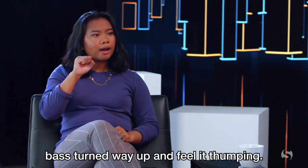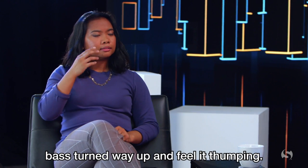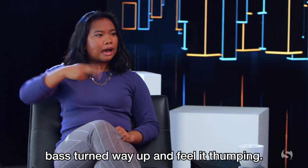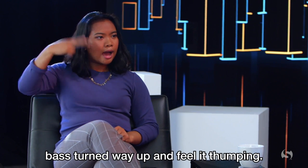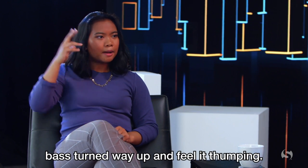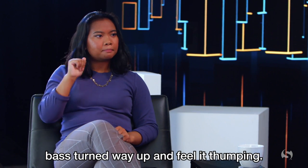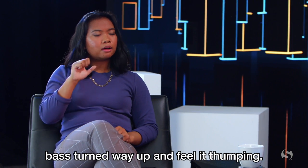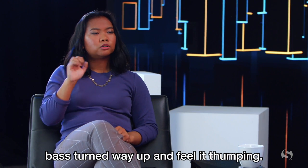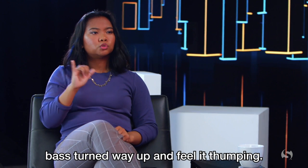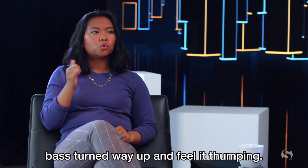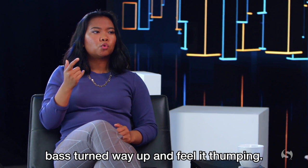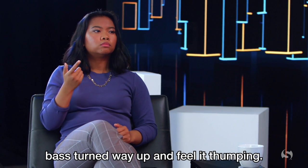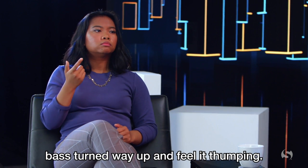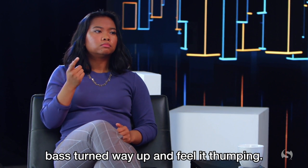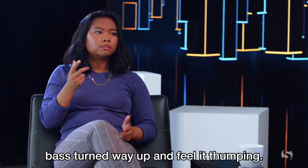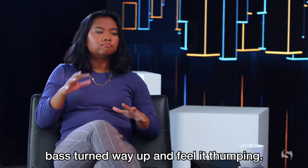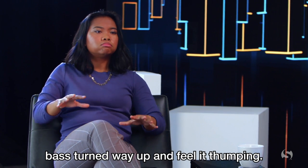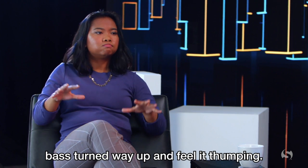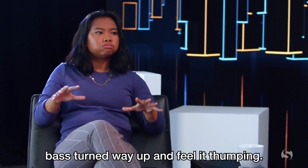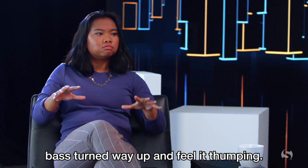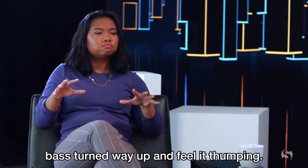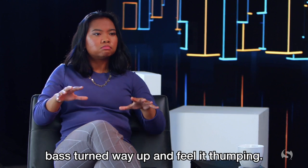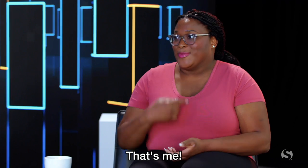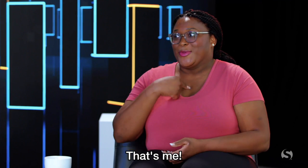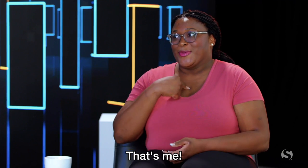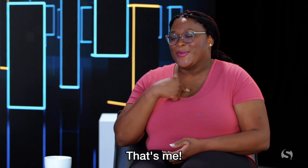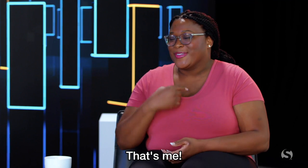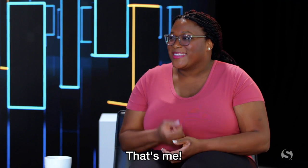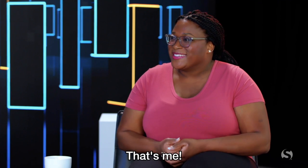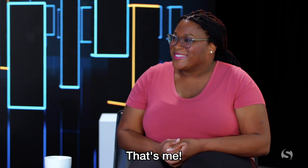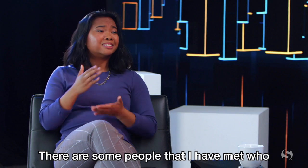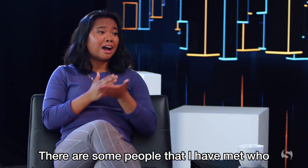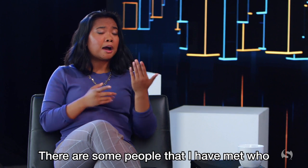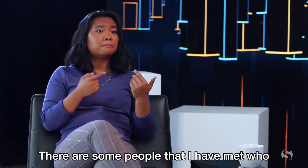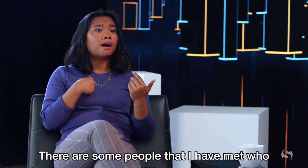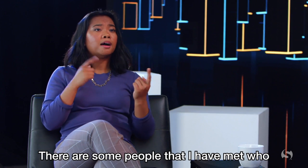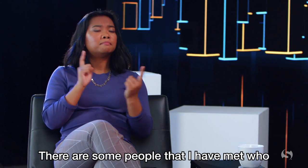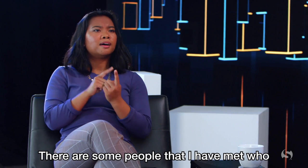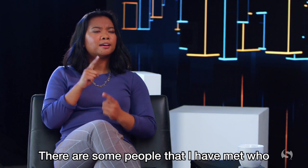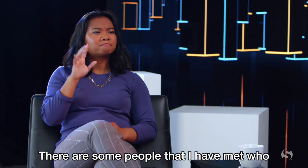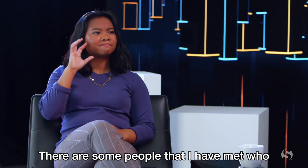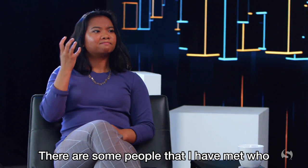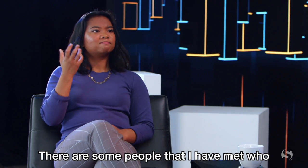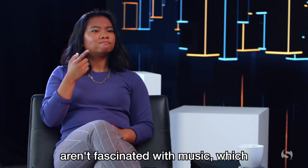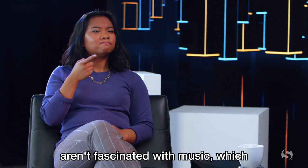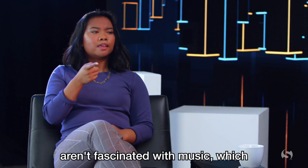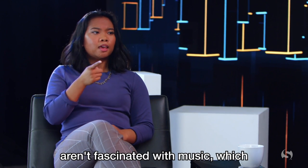and feel it thumping. That's me! There are some people that I have met who aren't fascinated